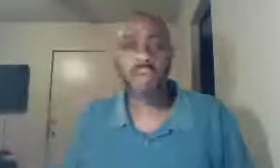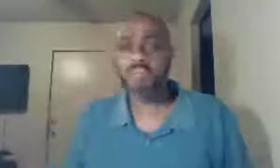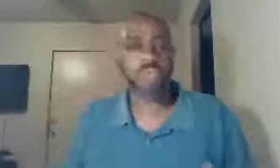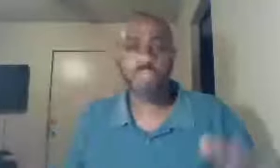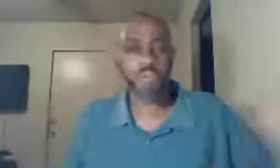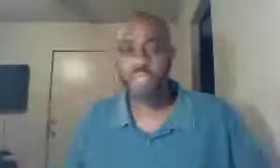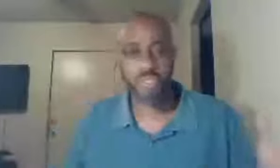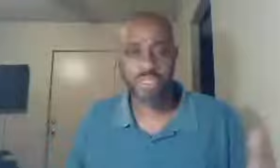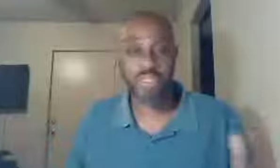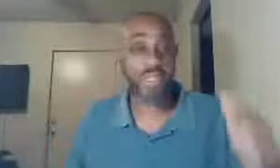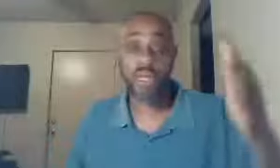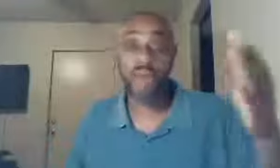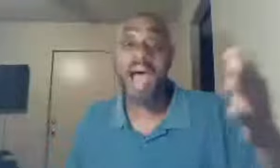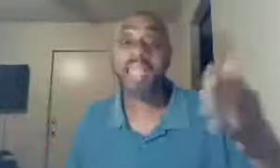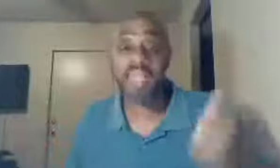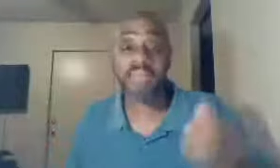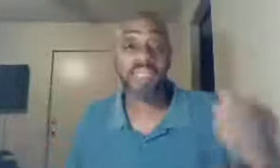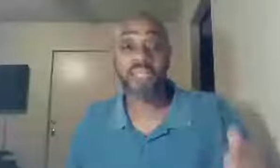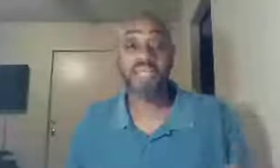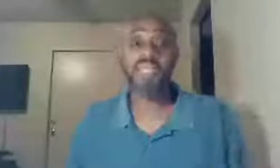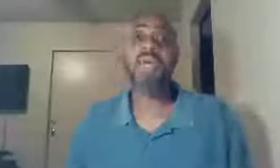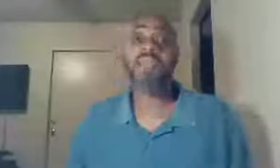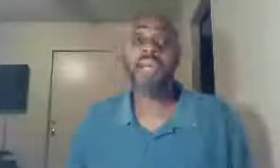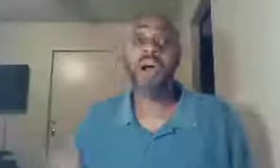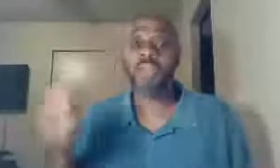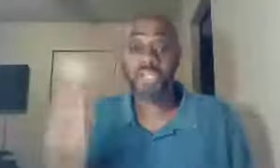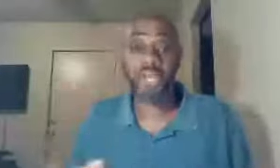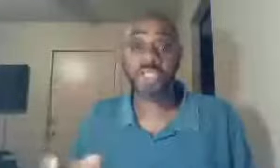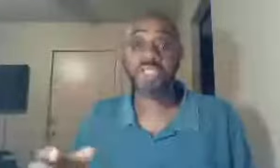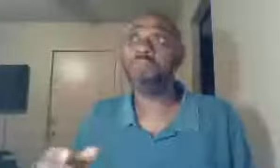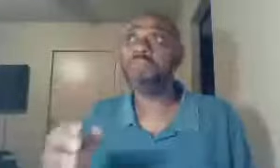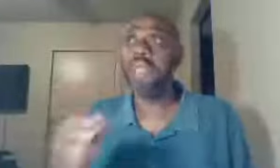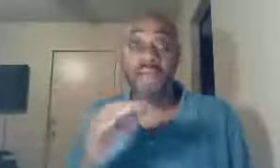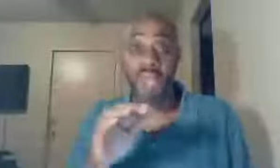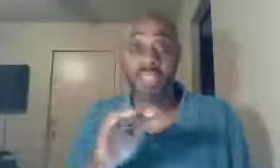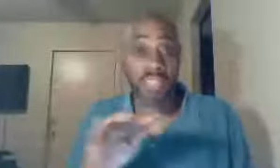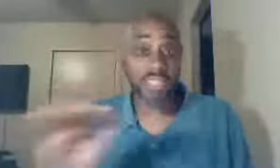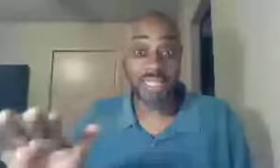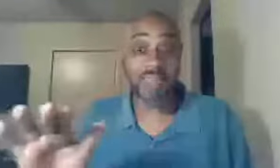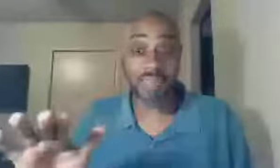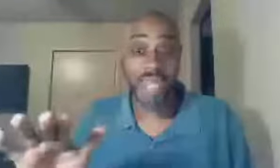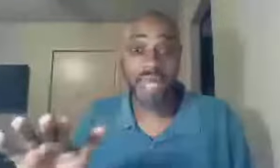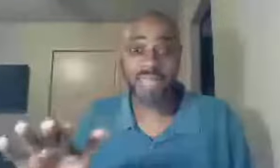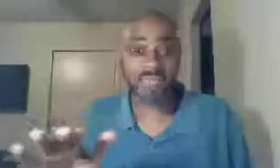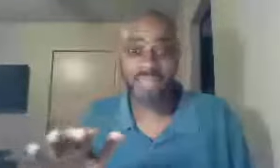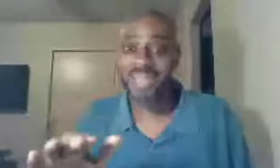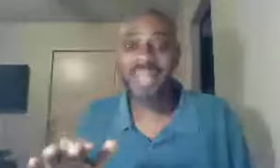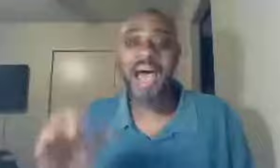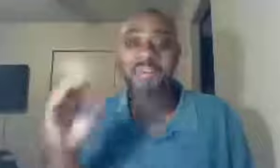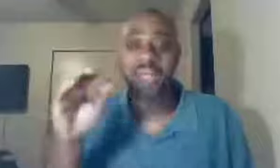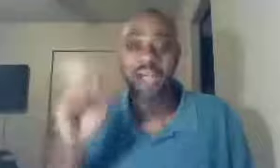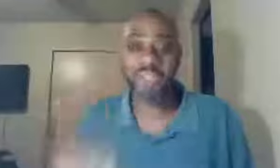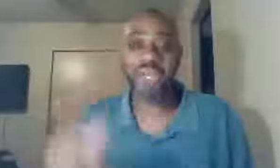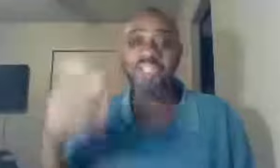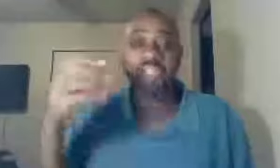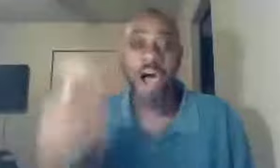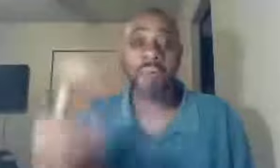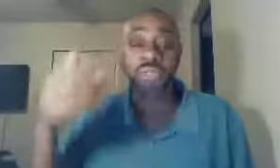with multiple churches, and where I live, literally, there are churches, and I've actually seen it, several times, there are churches, almost